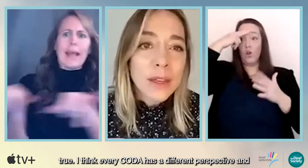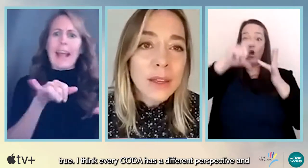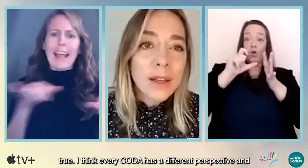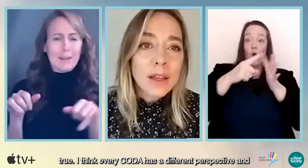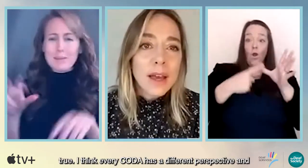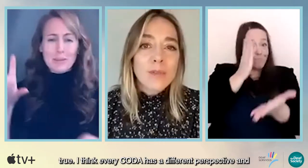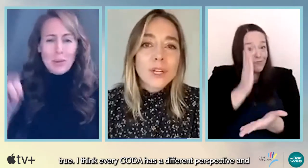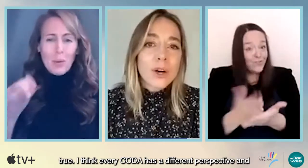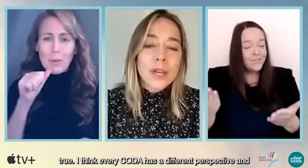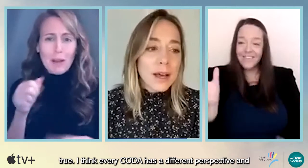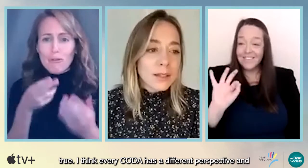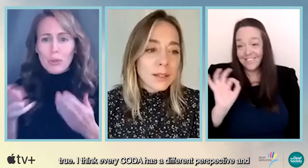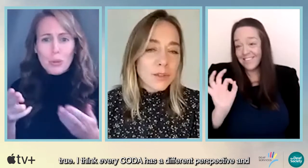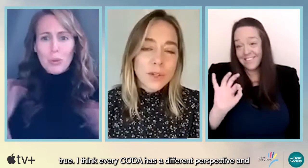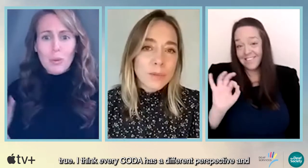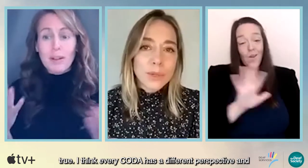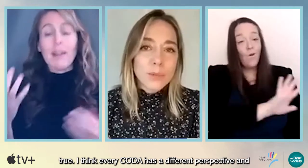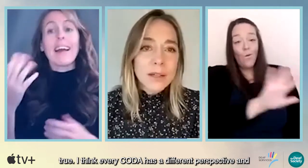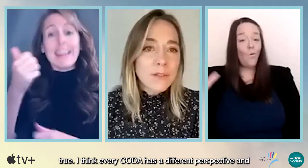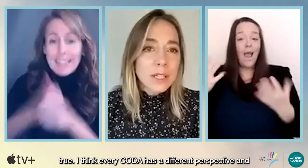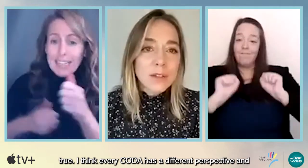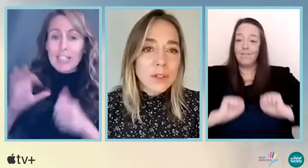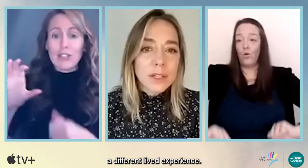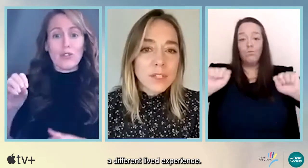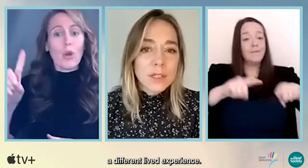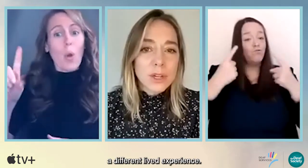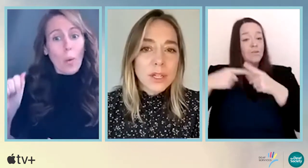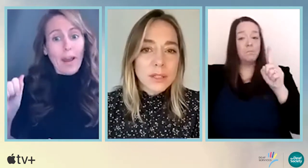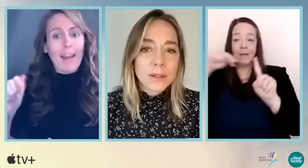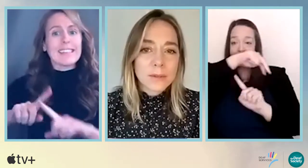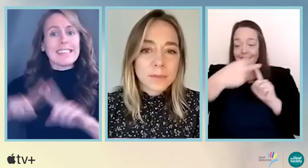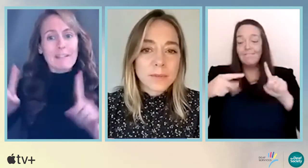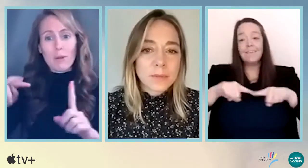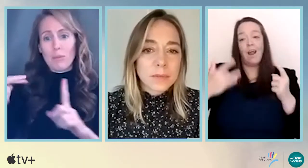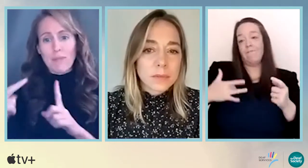know, I think every coda has a different perspective and a different lived experience.